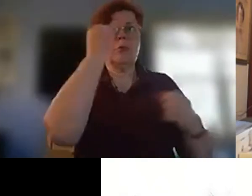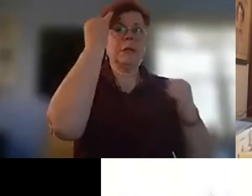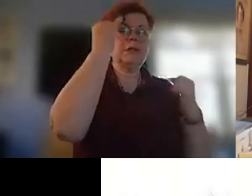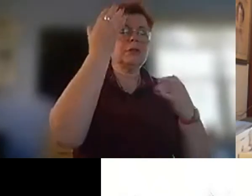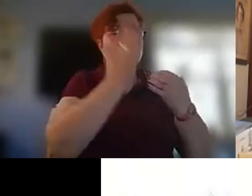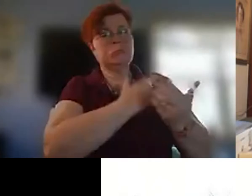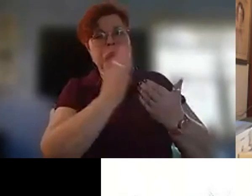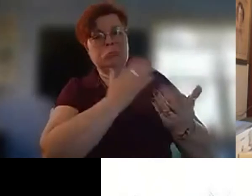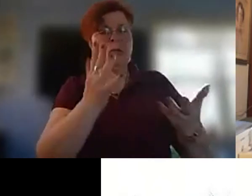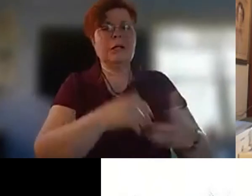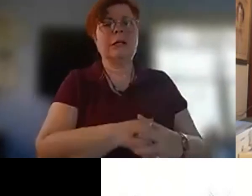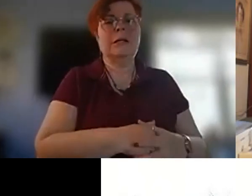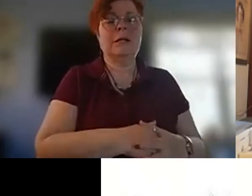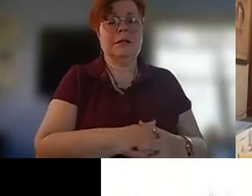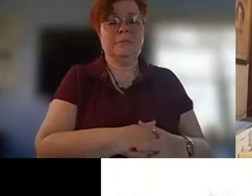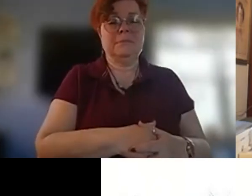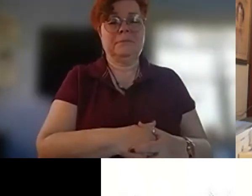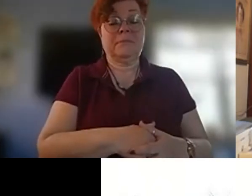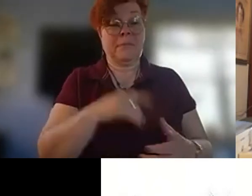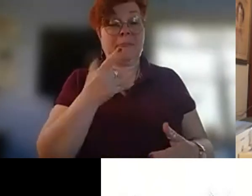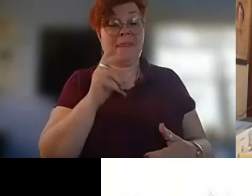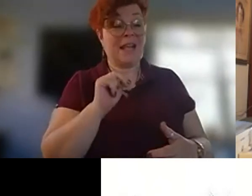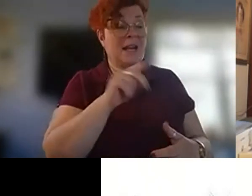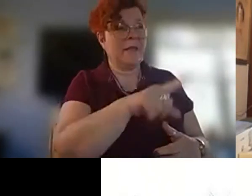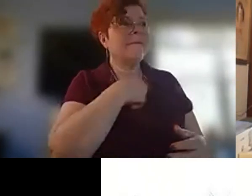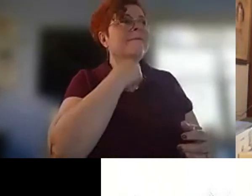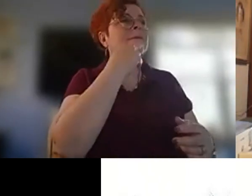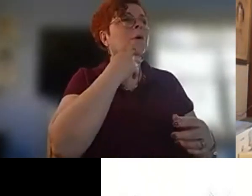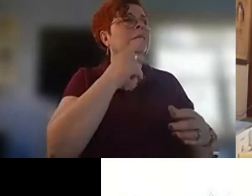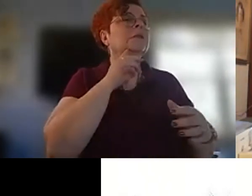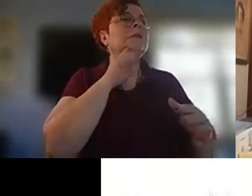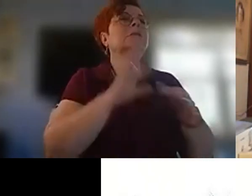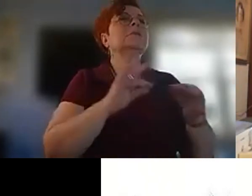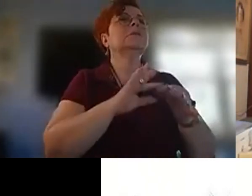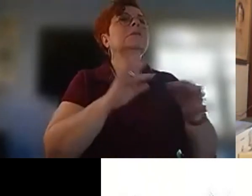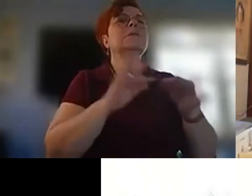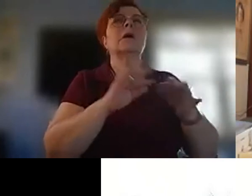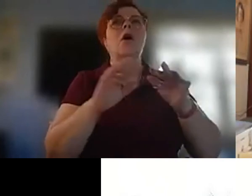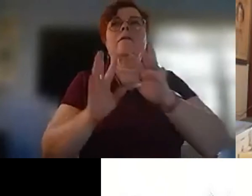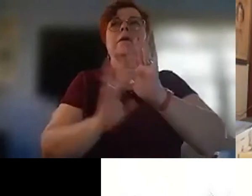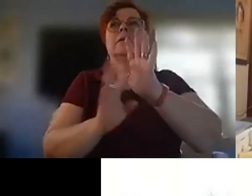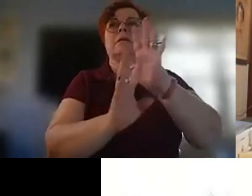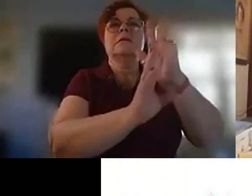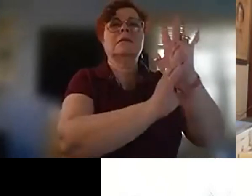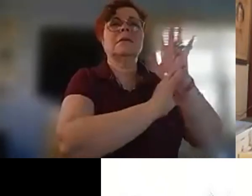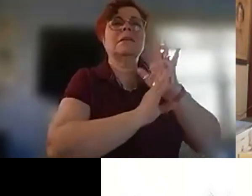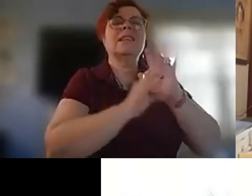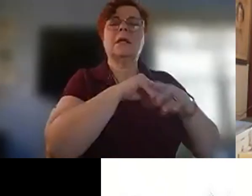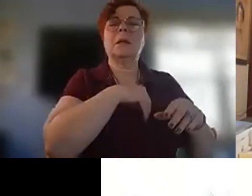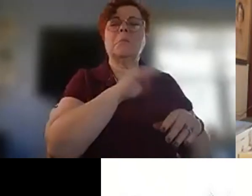matter um and the voices are echoing in the dried mud it felt for me anyway and